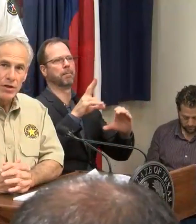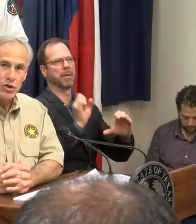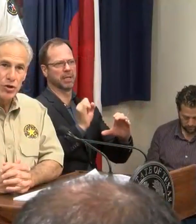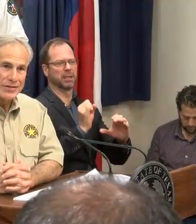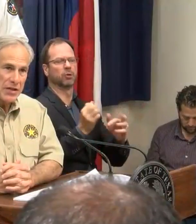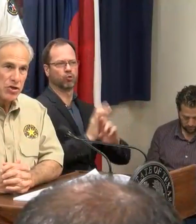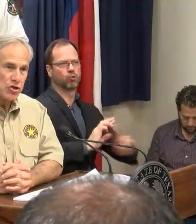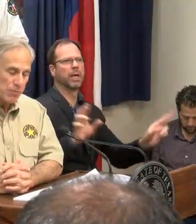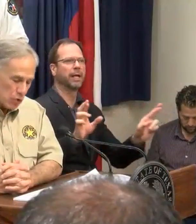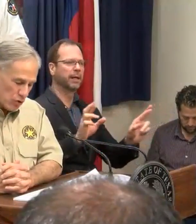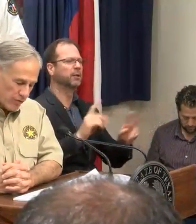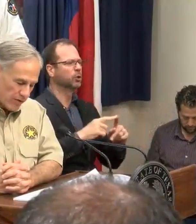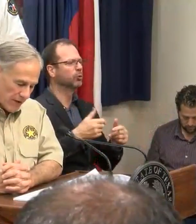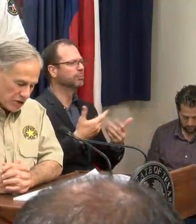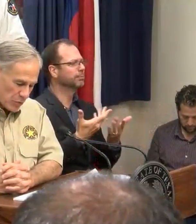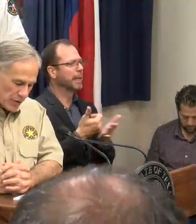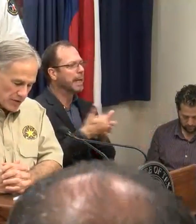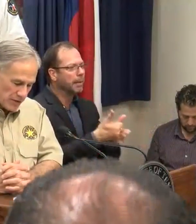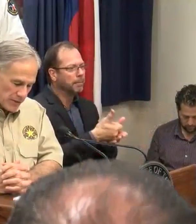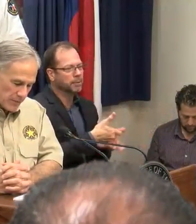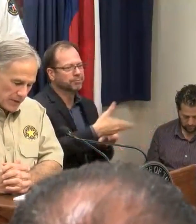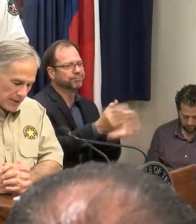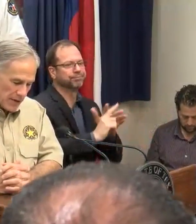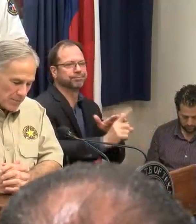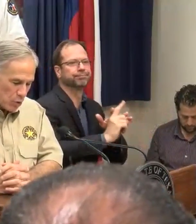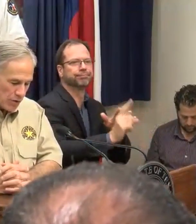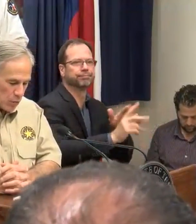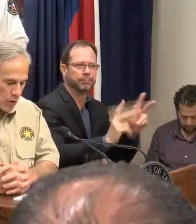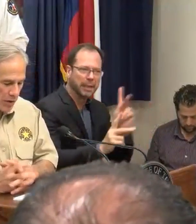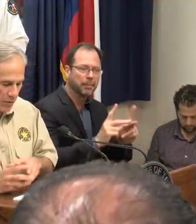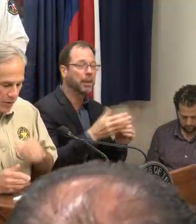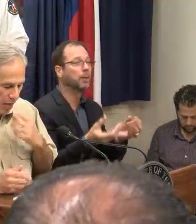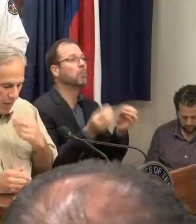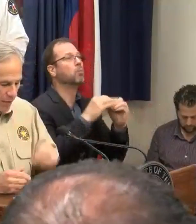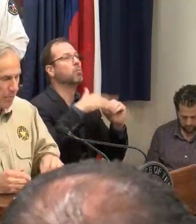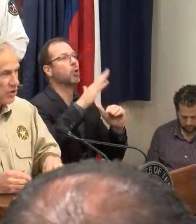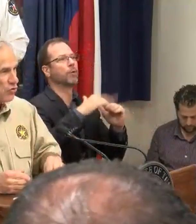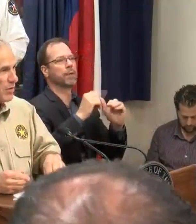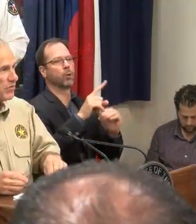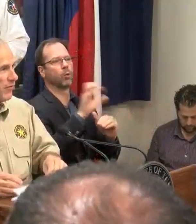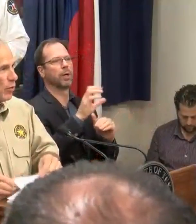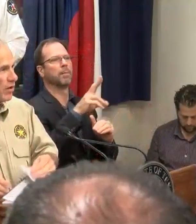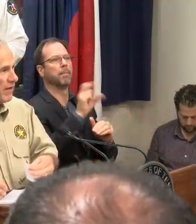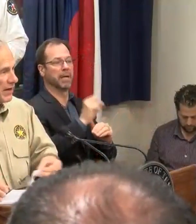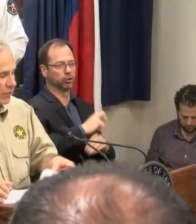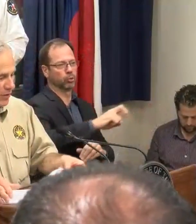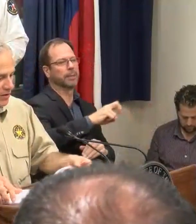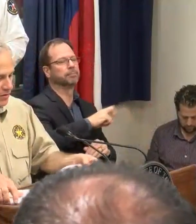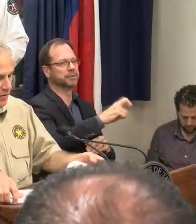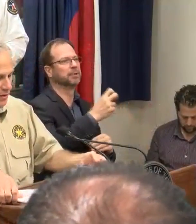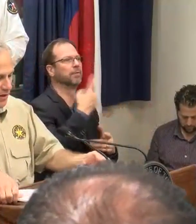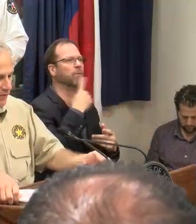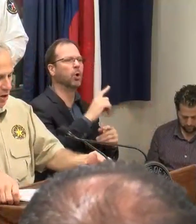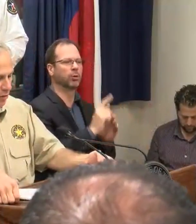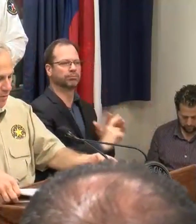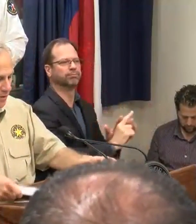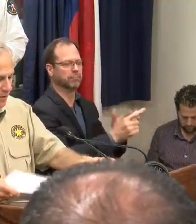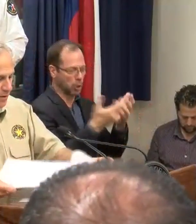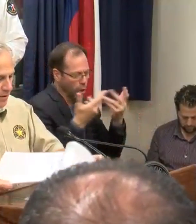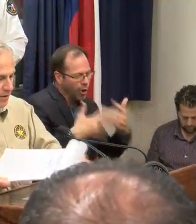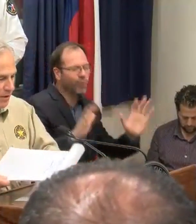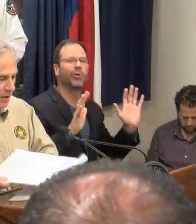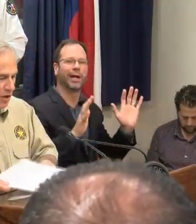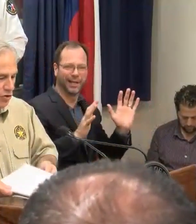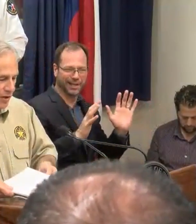to continue to move evacuees, and more than 100 bus trips for evacuees have already